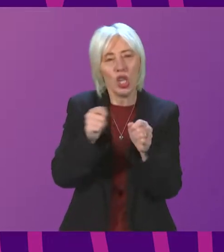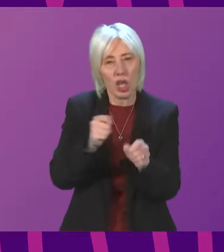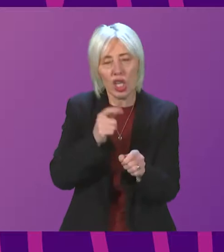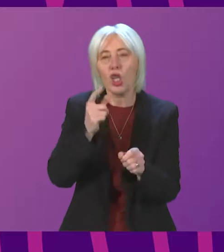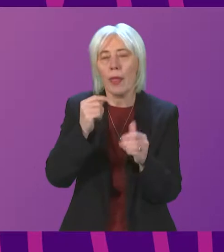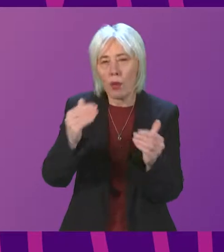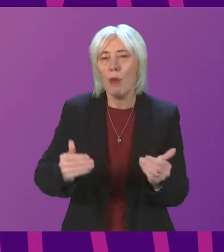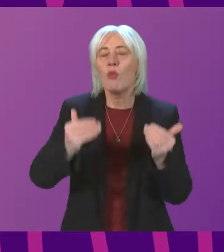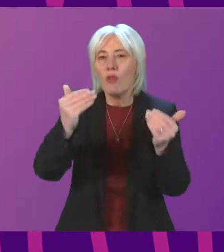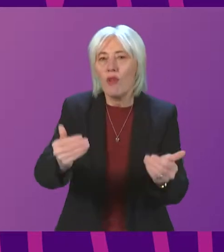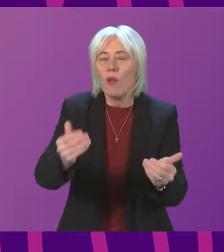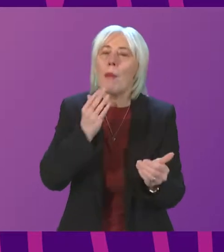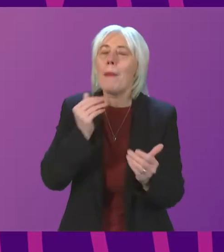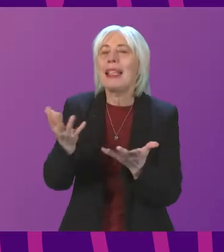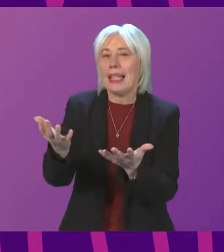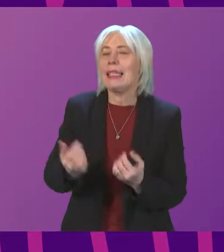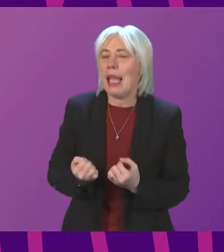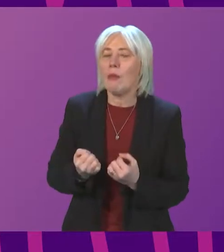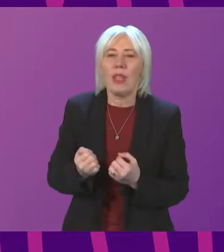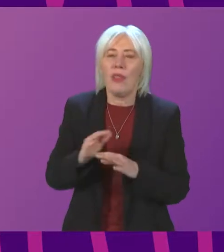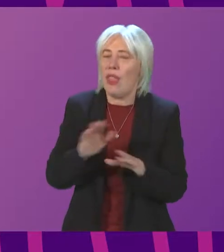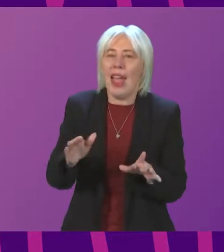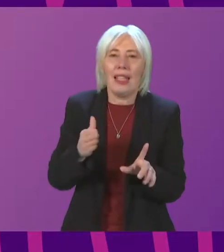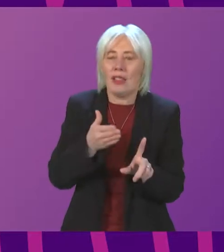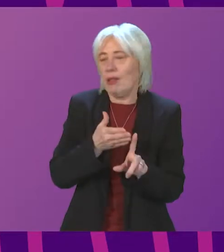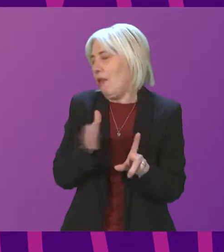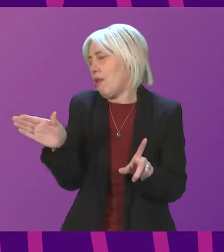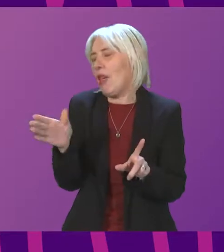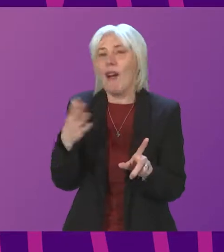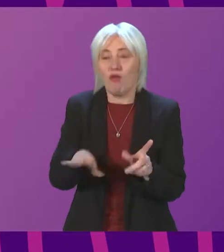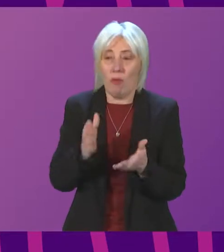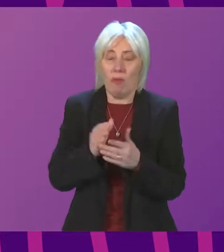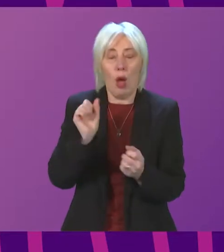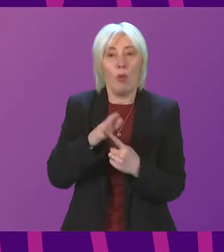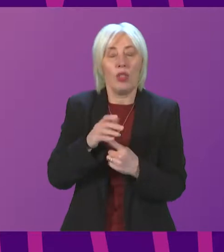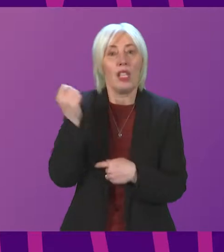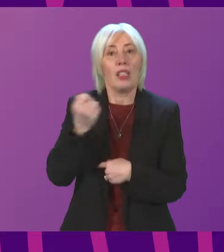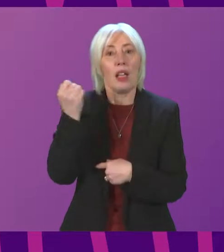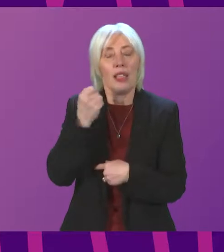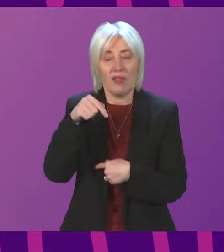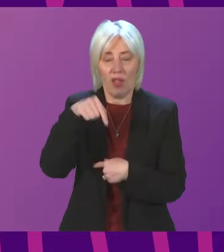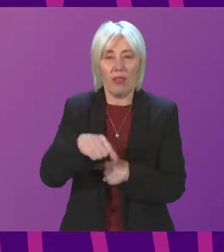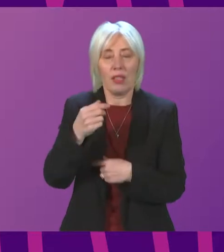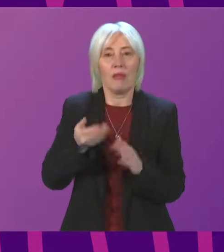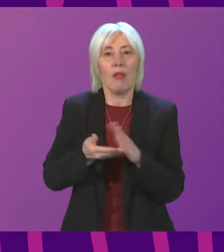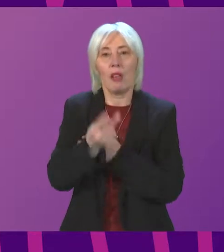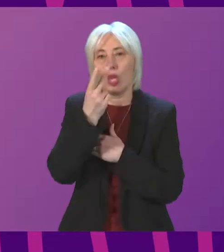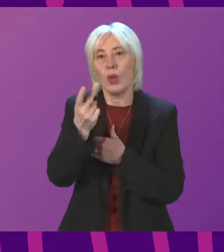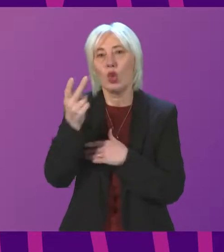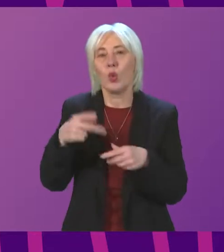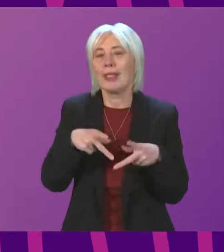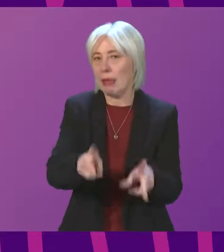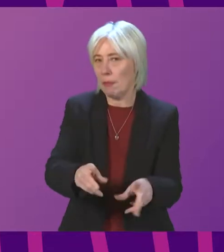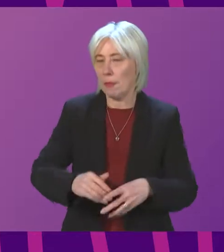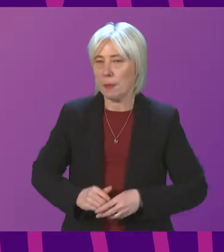forward. I hope he will accept that that does not detract from the importance of having a successful rollout of the under-22 scheme. Graham Simpson.